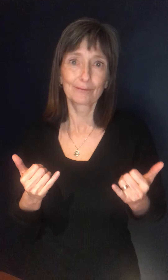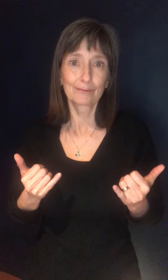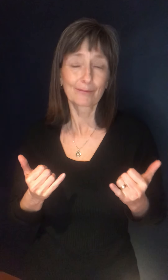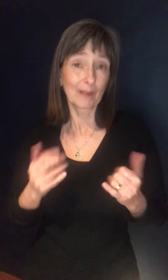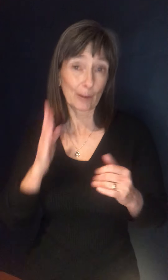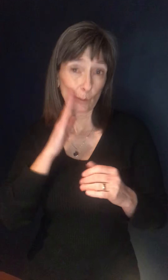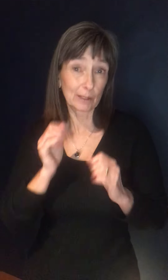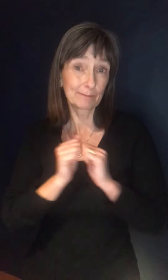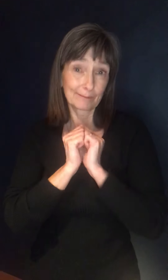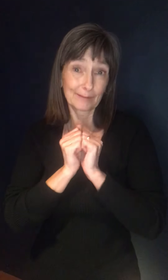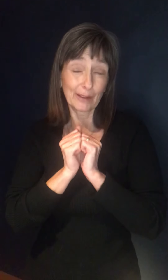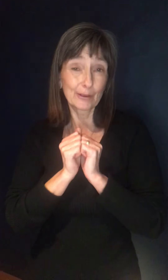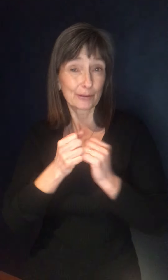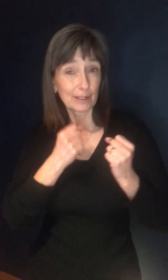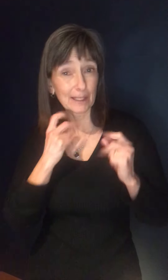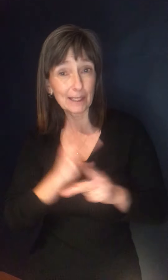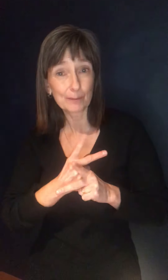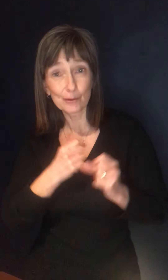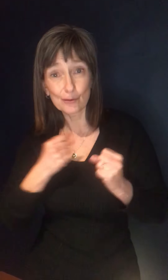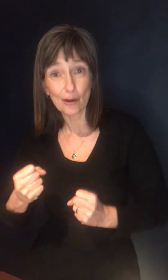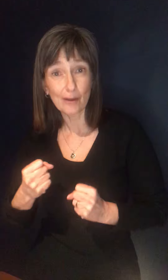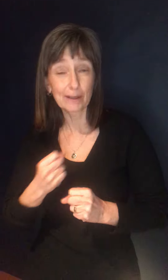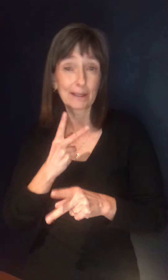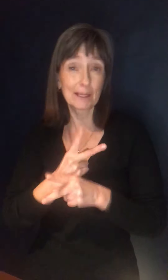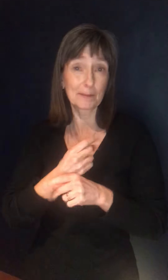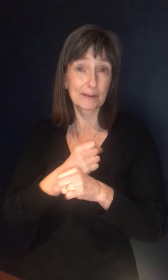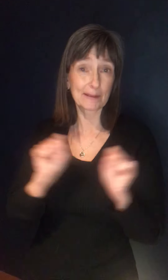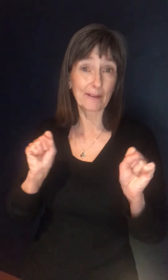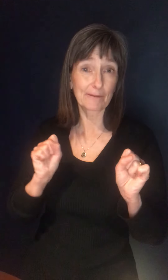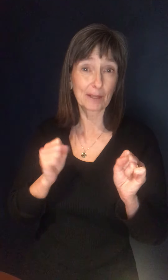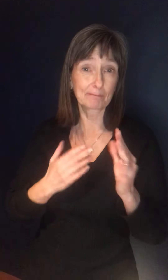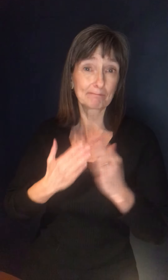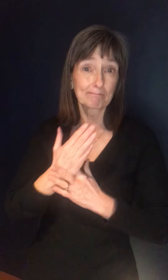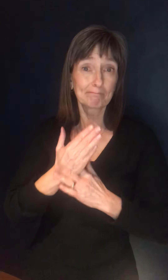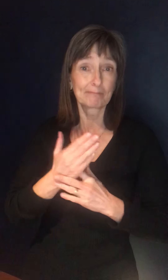So everyone stay strong, stay safe, and we'll get through this next phase together as well.